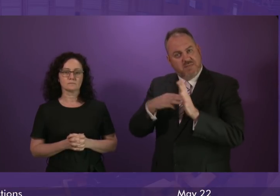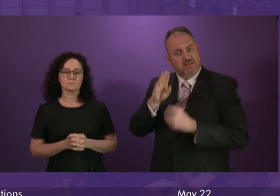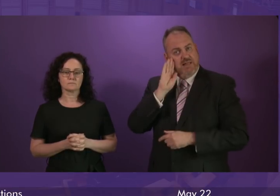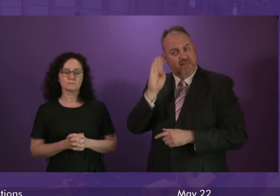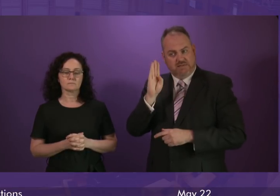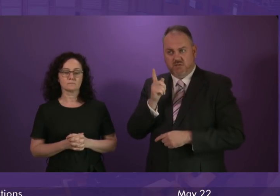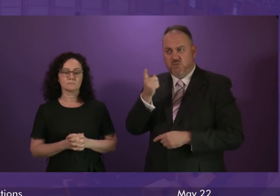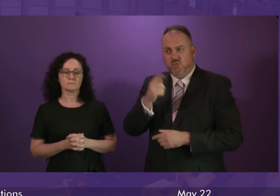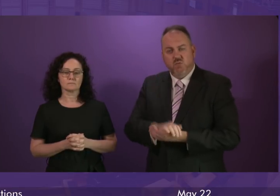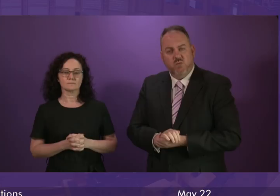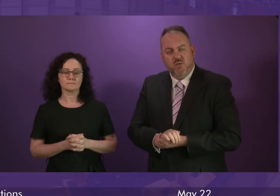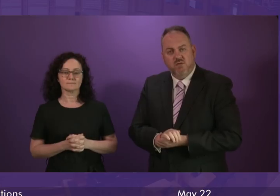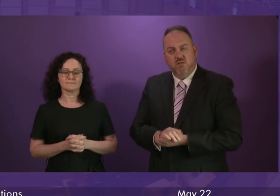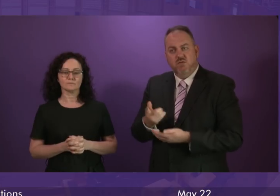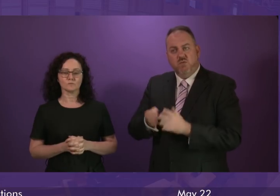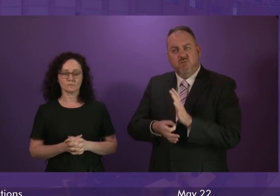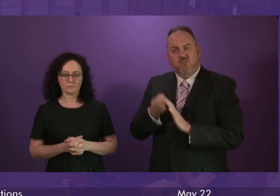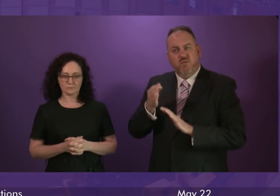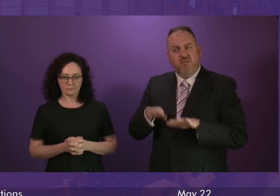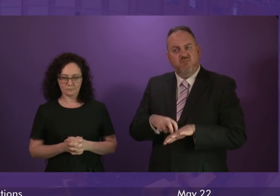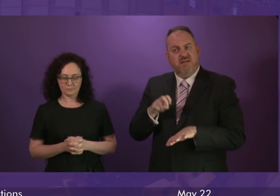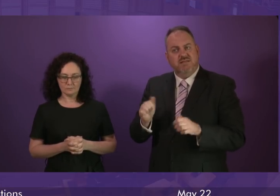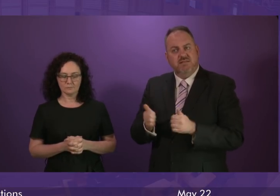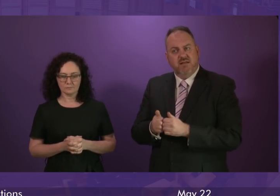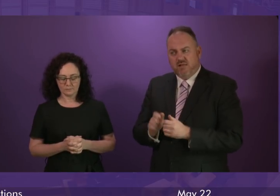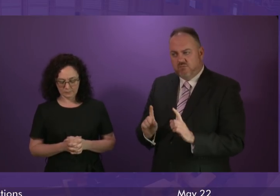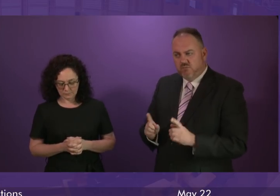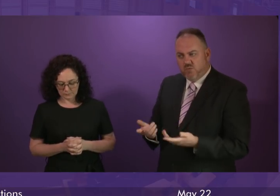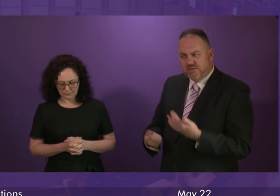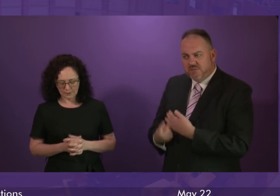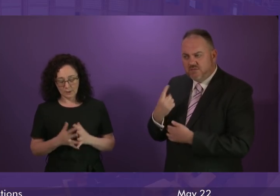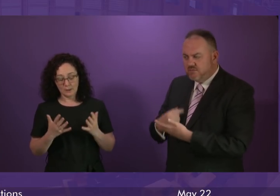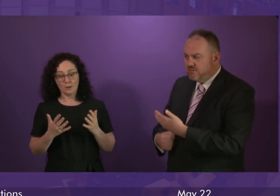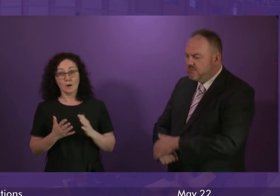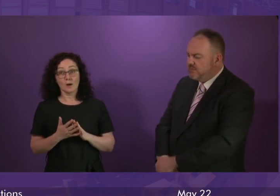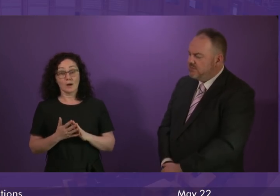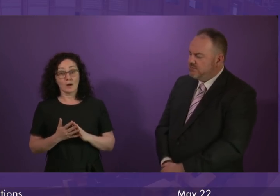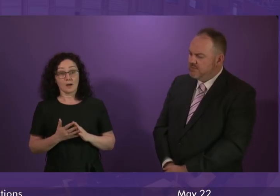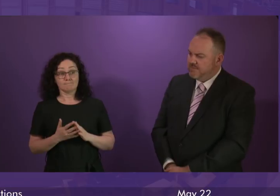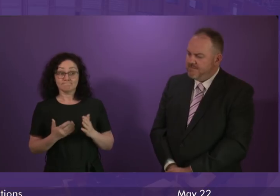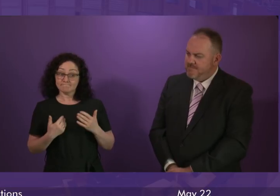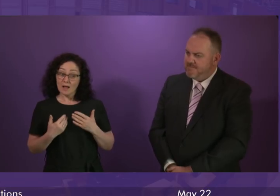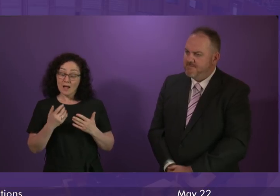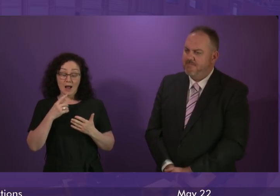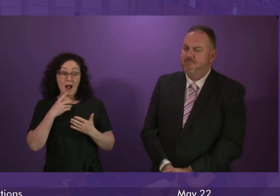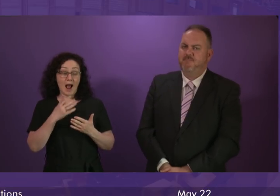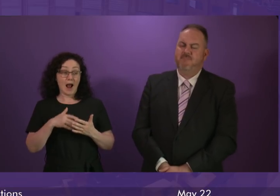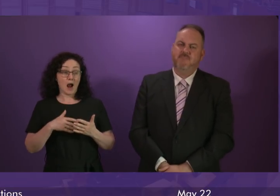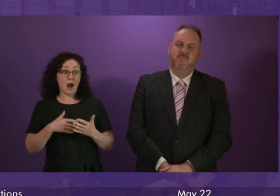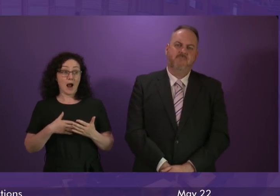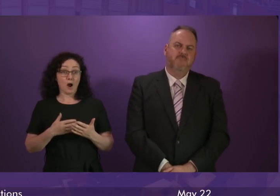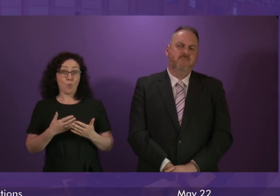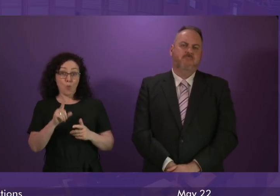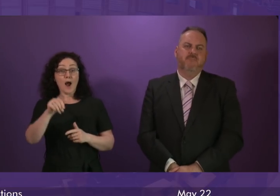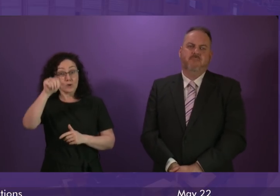new and improved Brexit deal? First Minister. Well, as far as I'm aware, although I'll be corrected if I'm mistaken